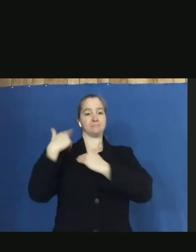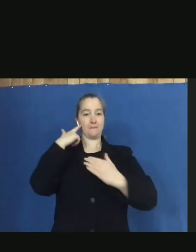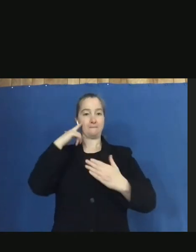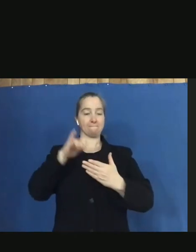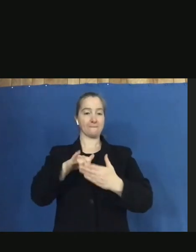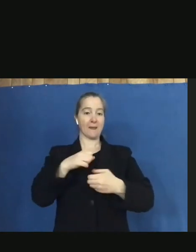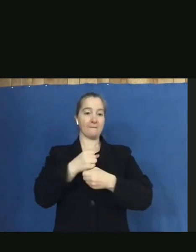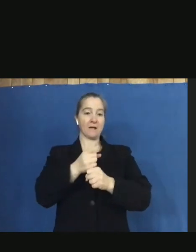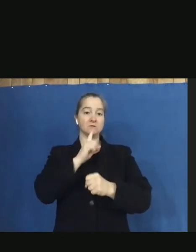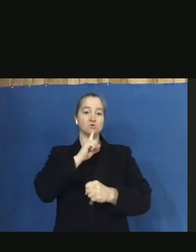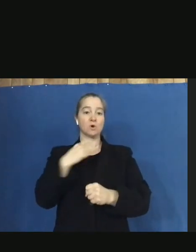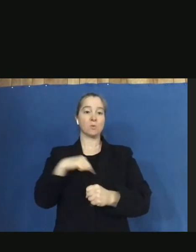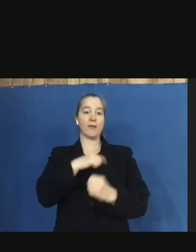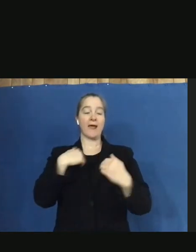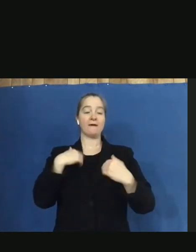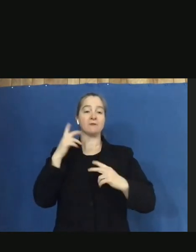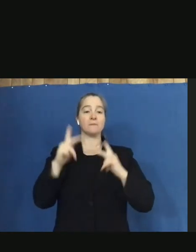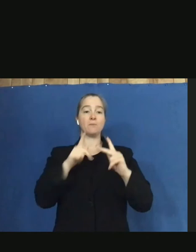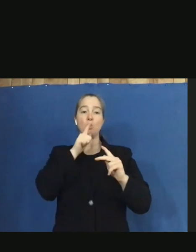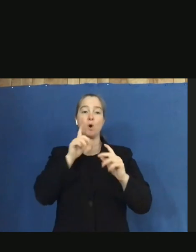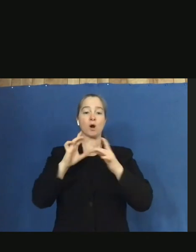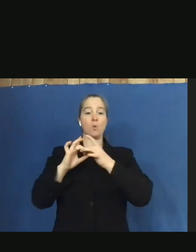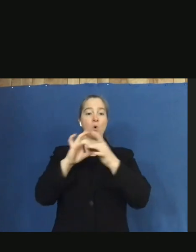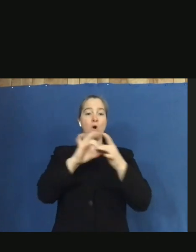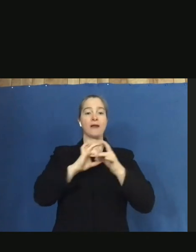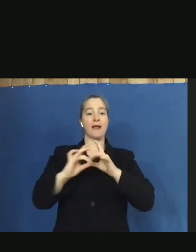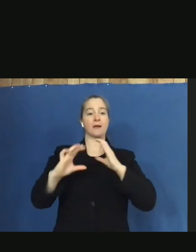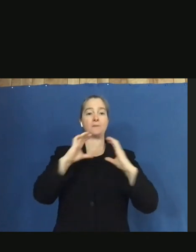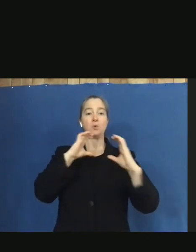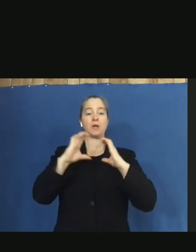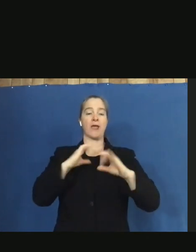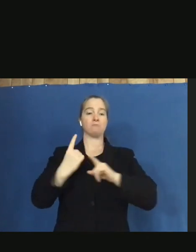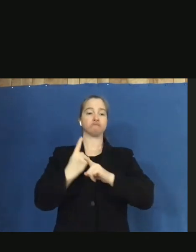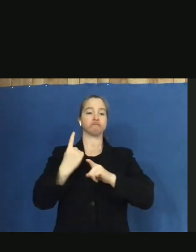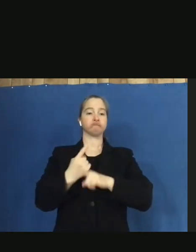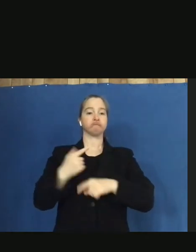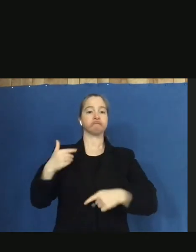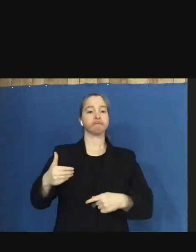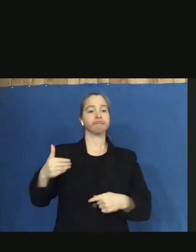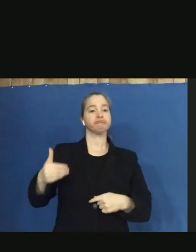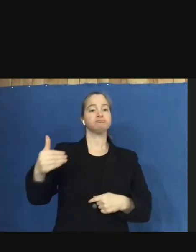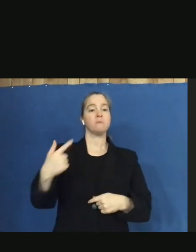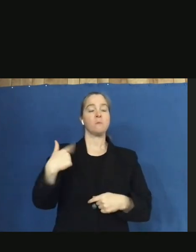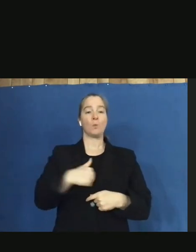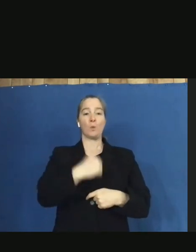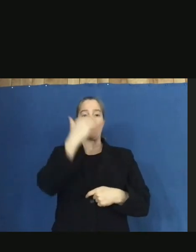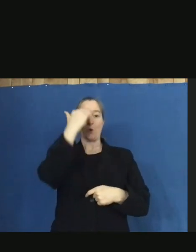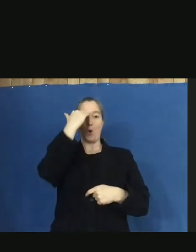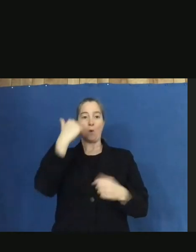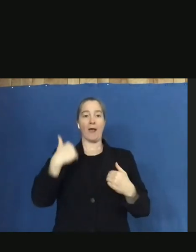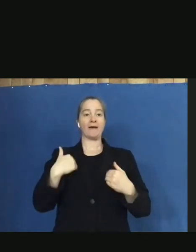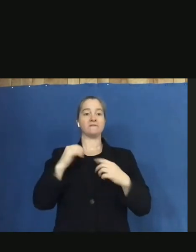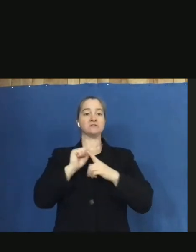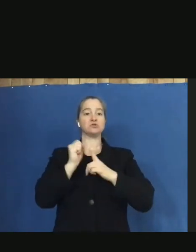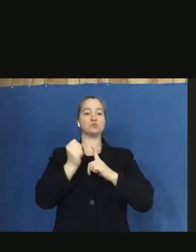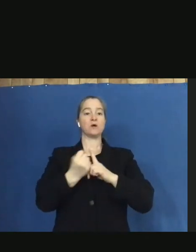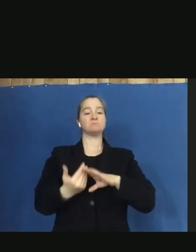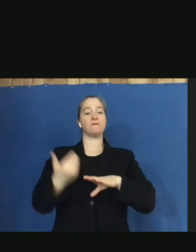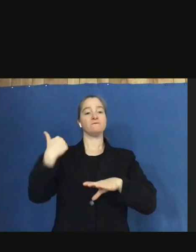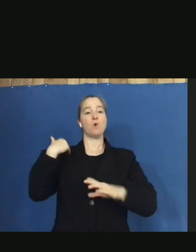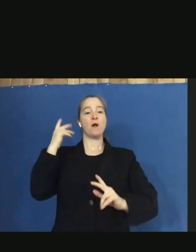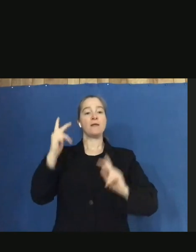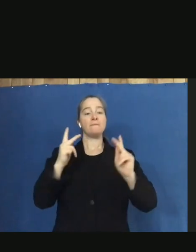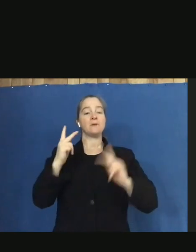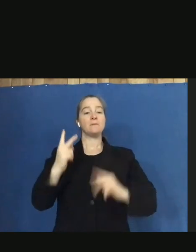have the folks that are coordinating and communicating on a regular basis. We know that we've had situations before where, you know, people have been trapped in